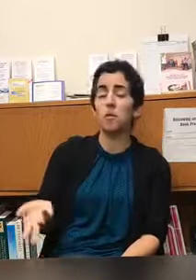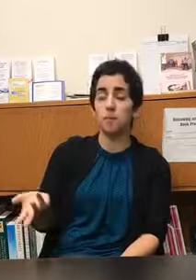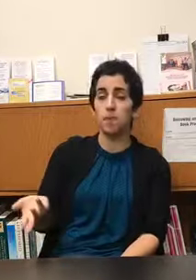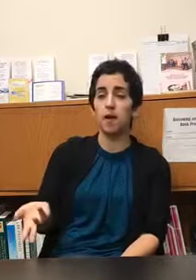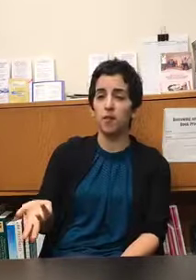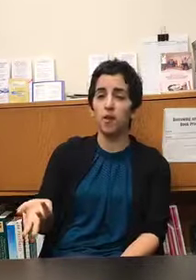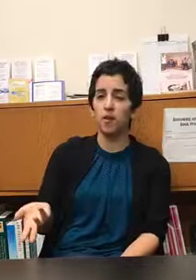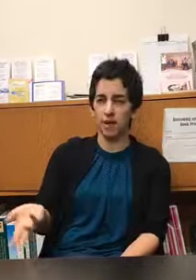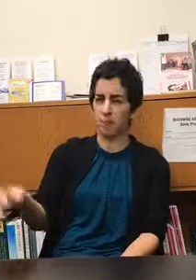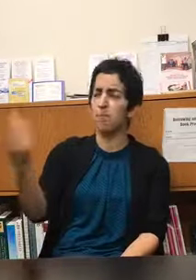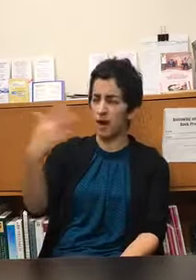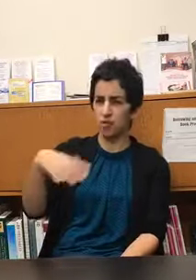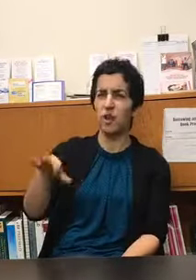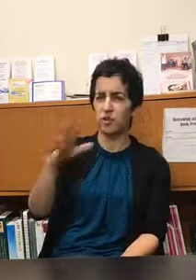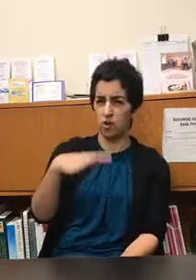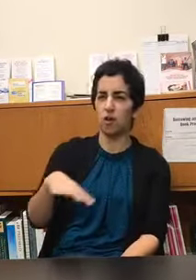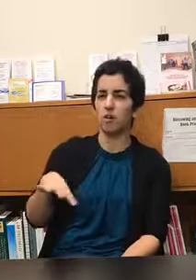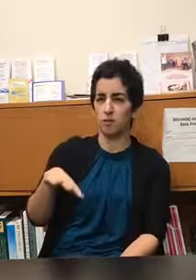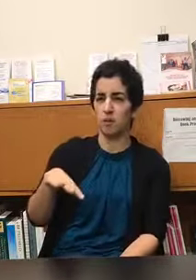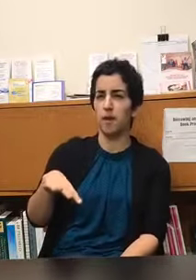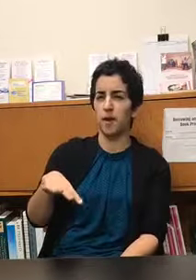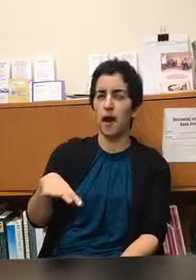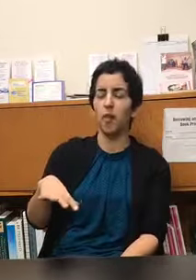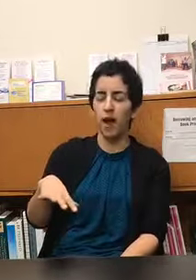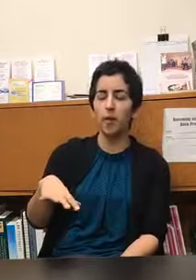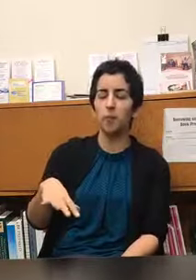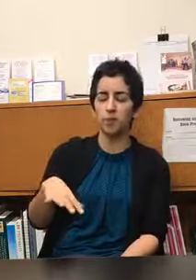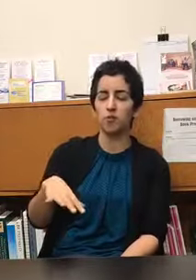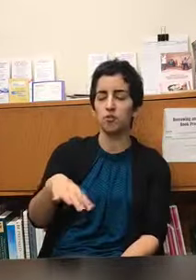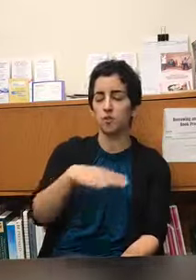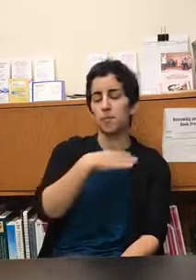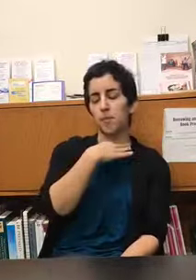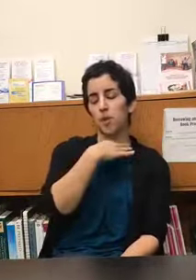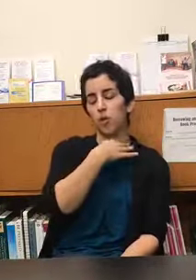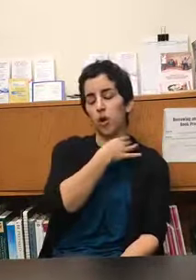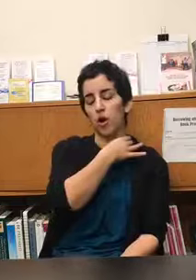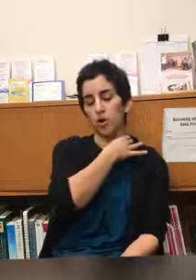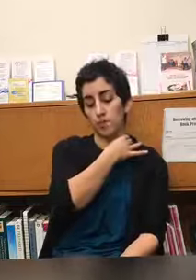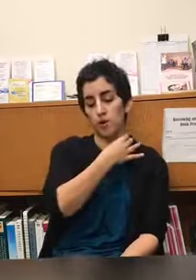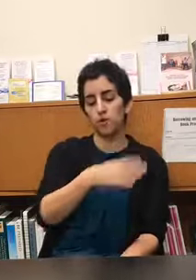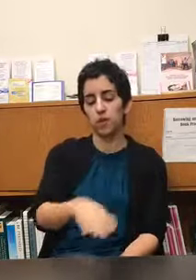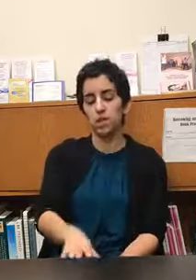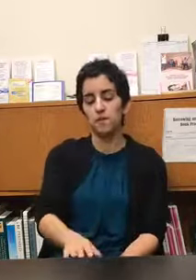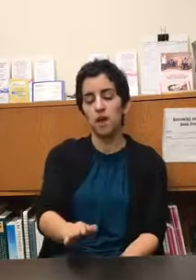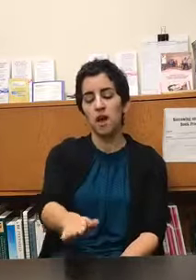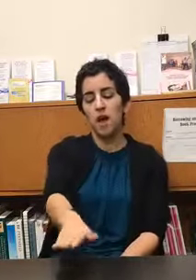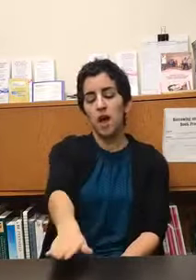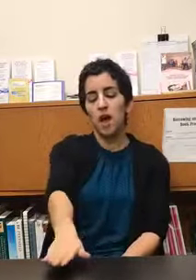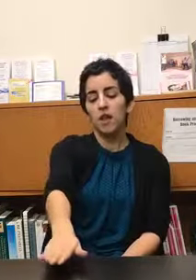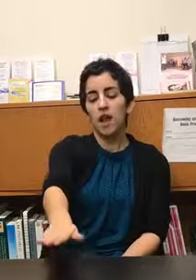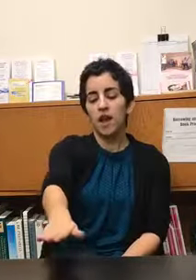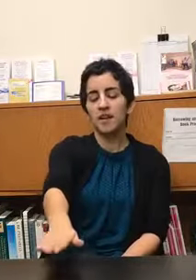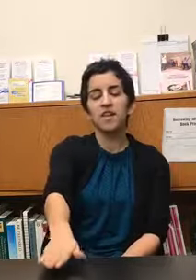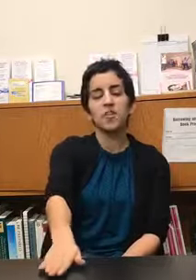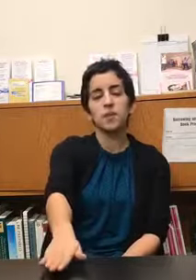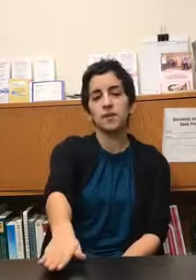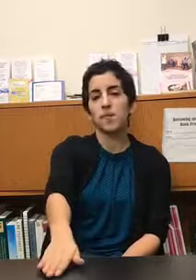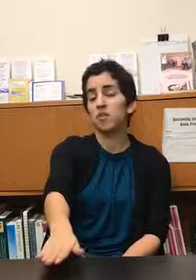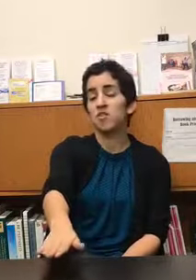to be mindful and I can backtrack and talk a little bit about how that shows up in my work mindfulness it needs to be something that just